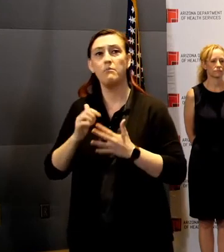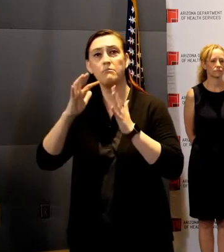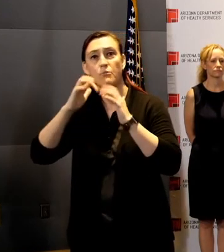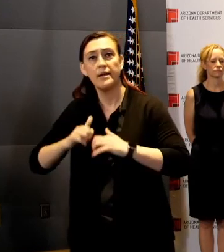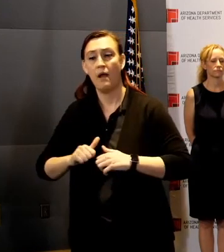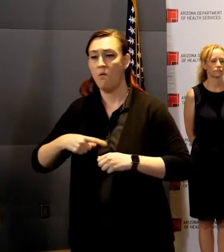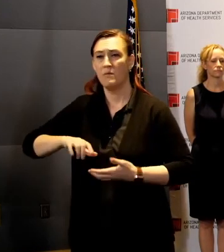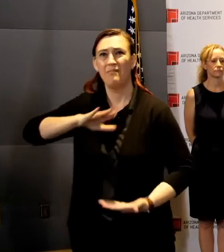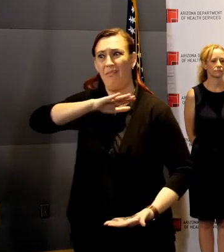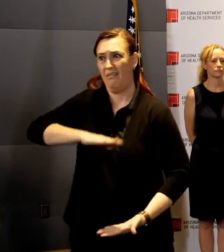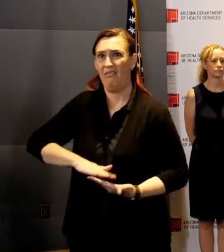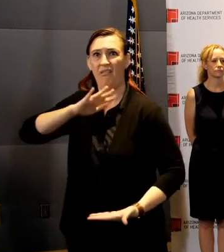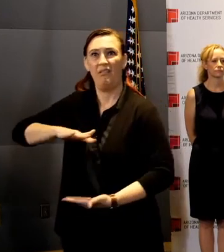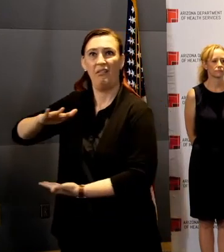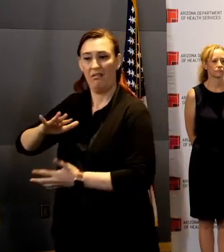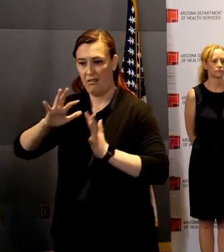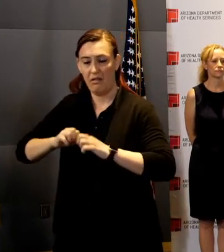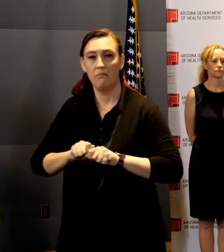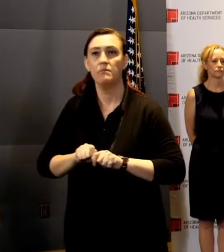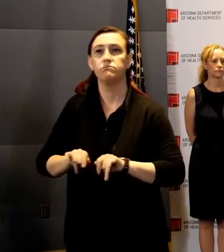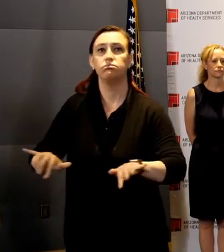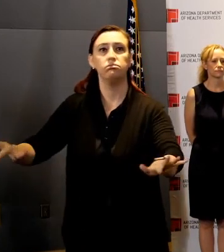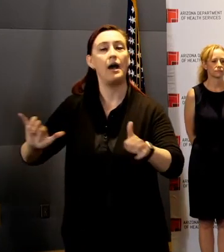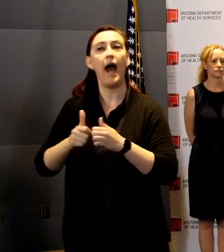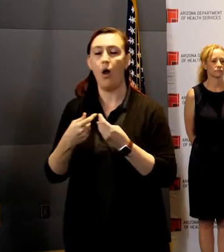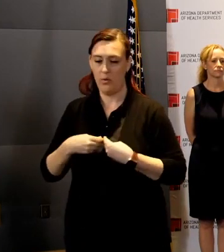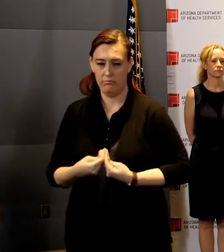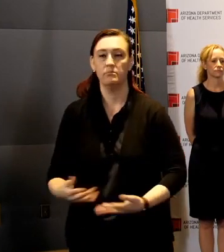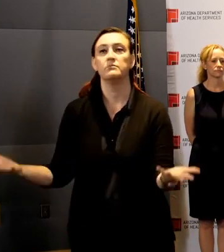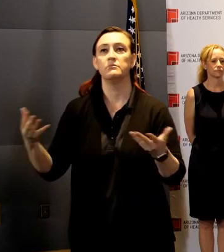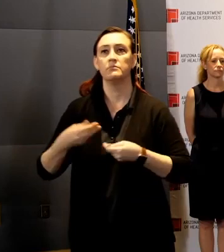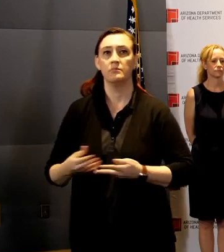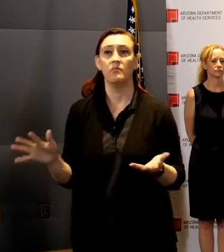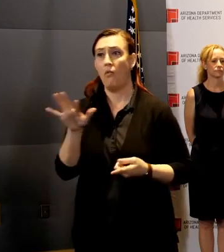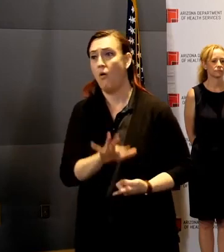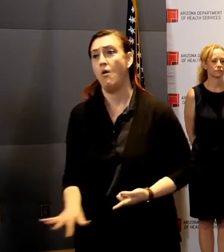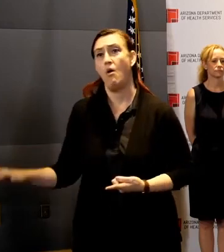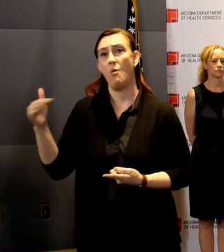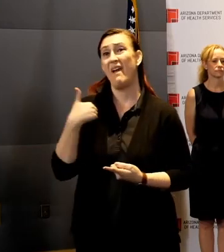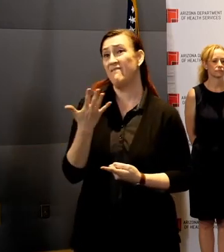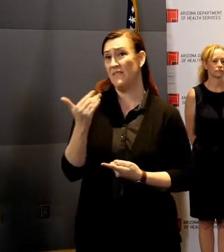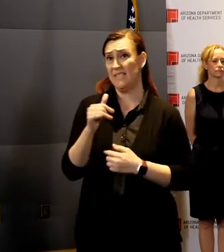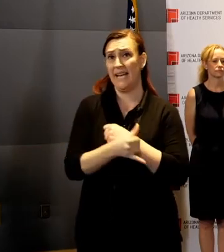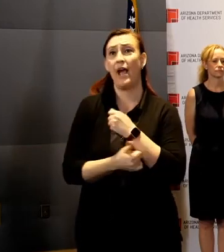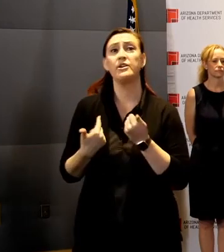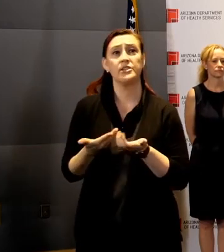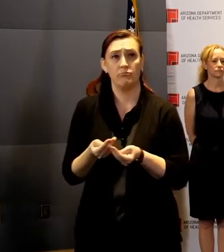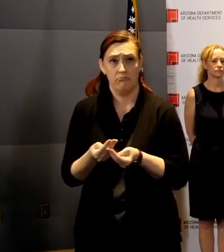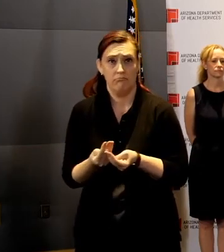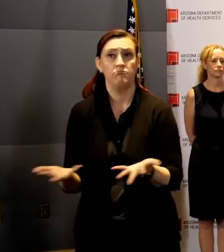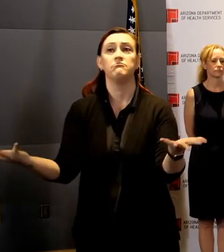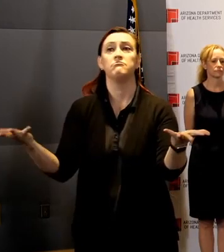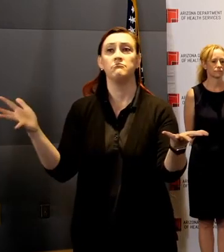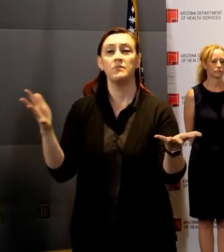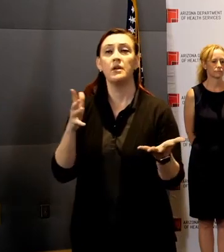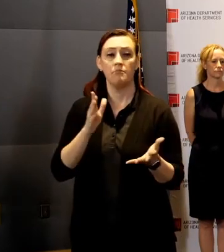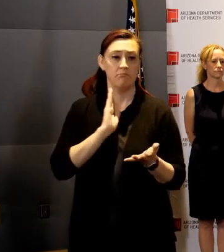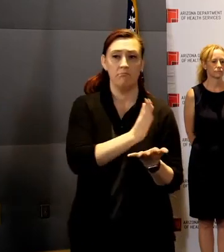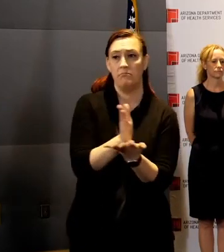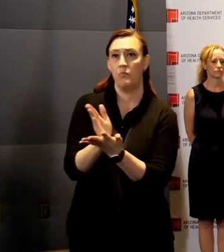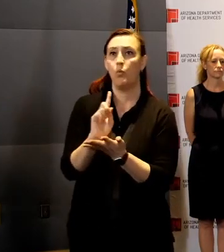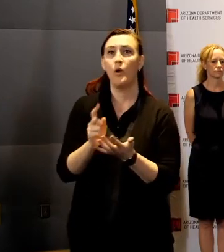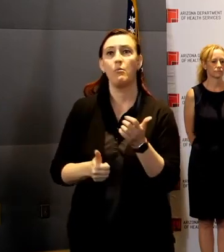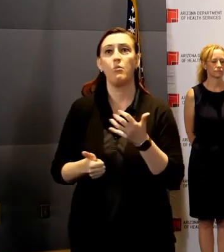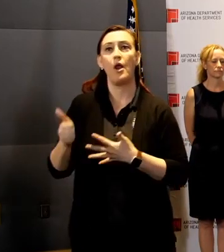in breaking down the resources for distribution across all 15 of our counties and to those who need it most with